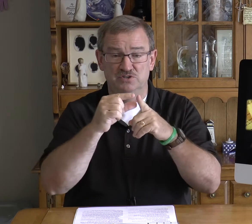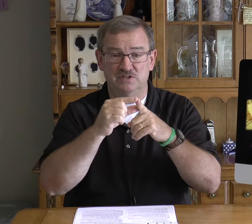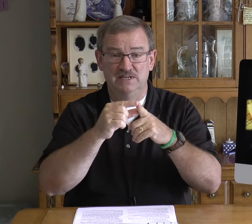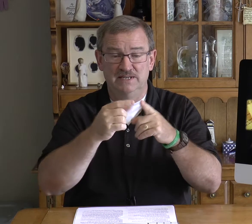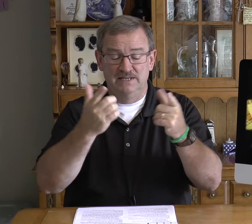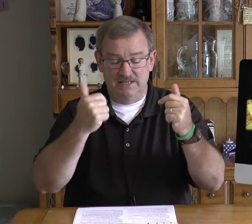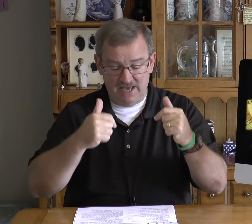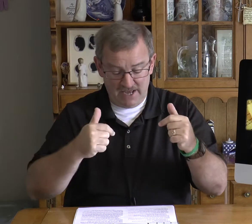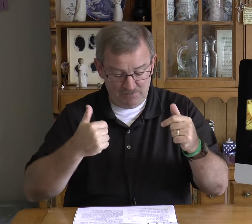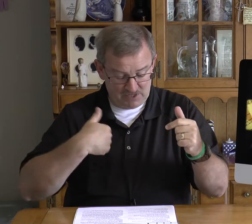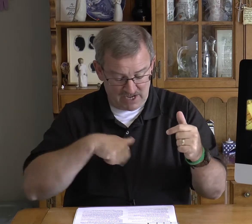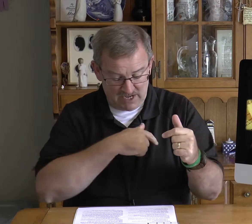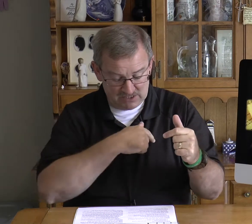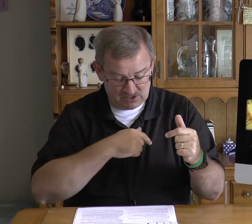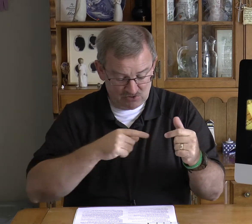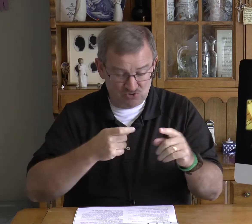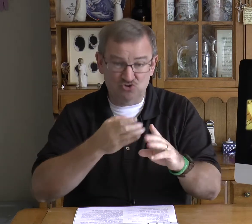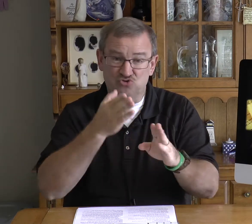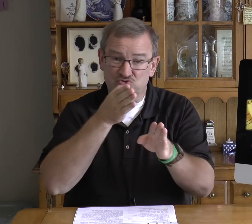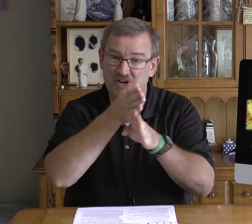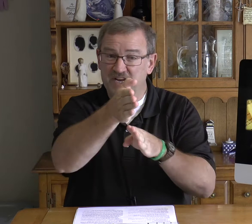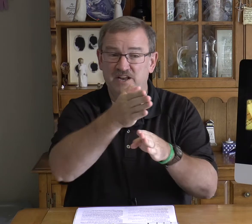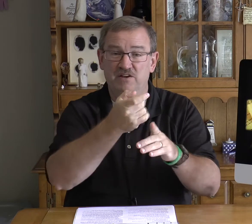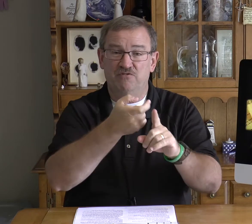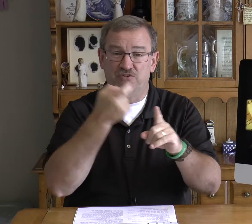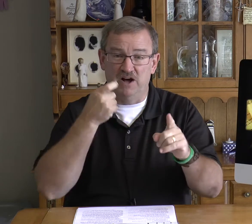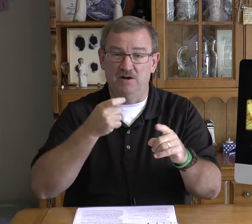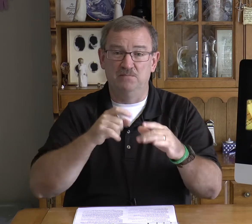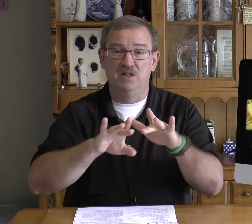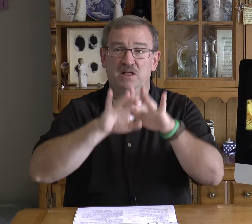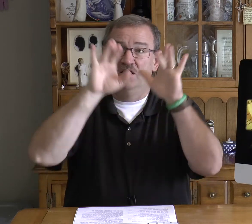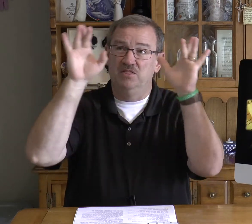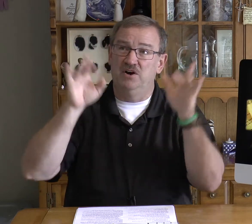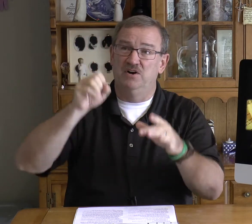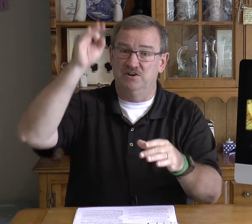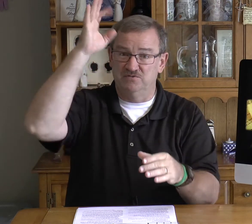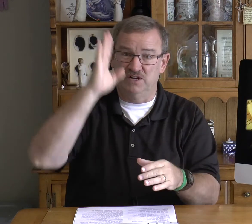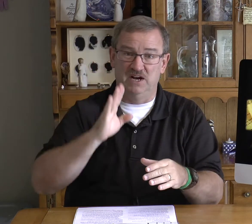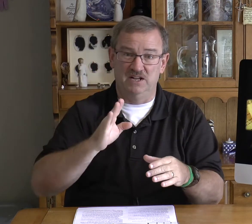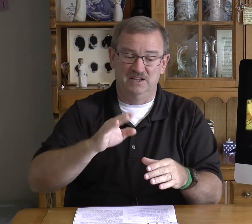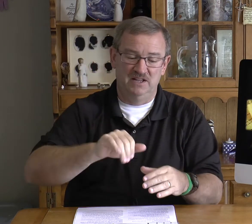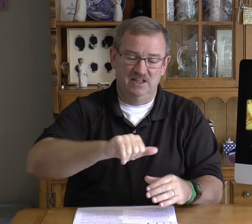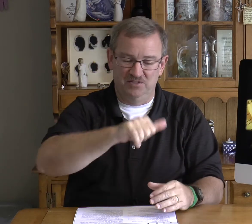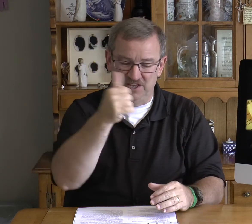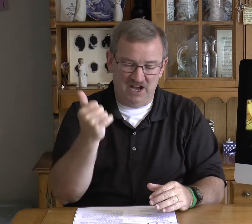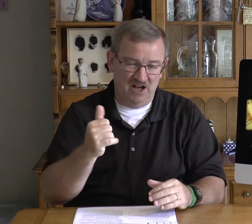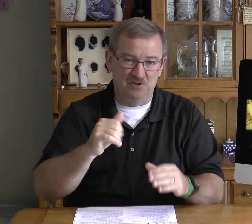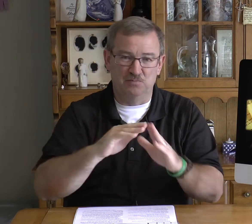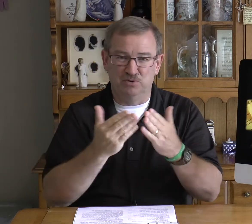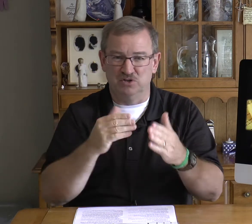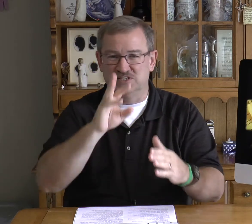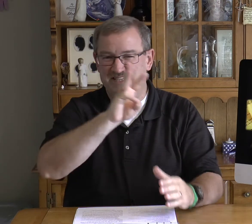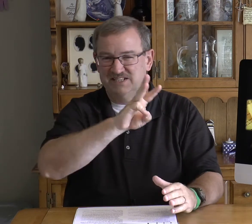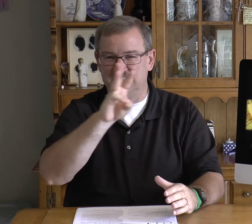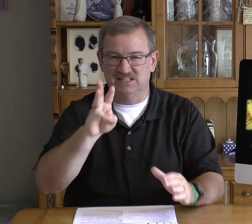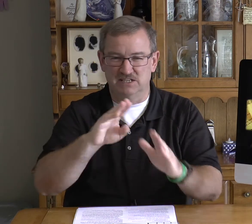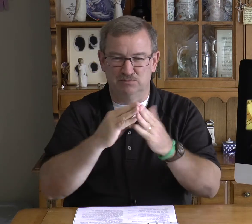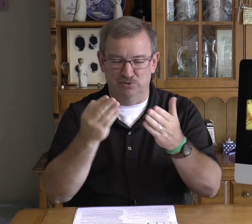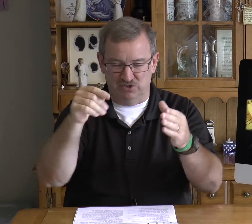came to us straight from the heart of God the other books 66 books